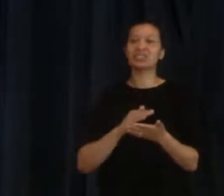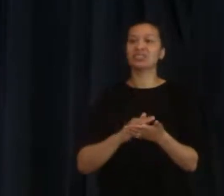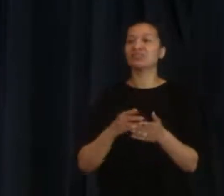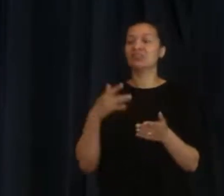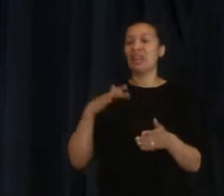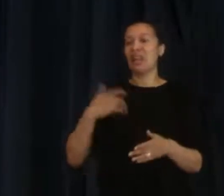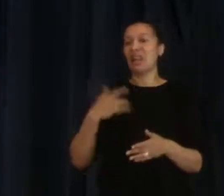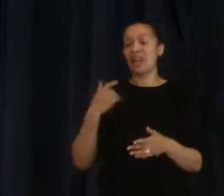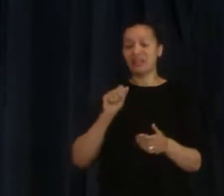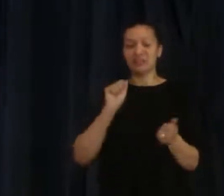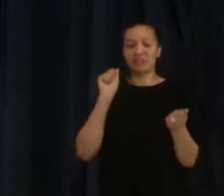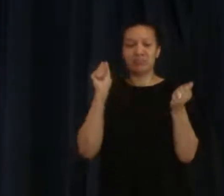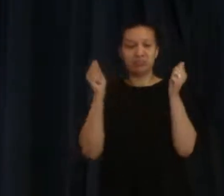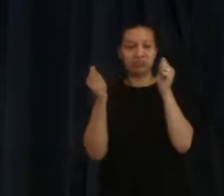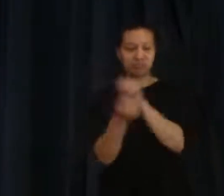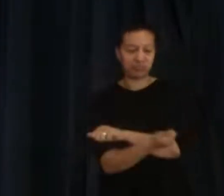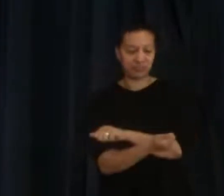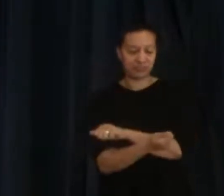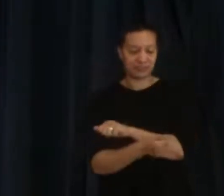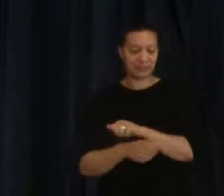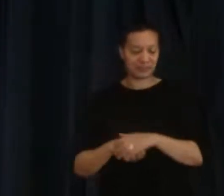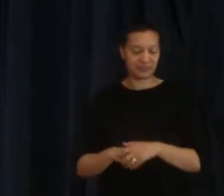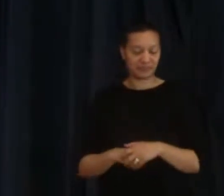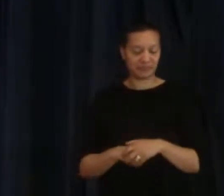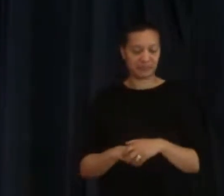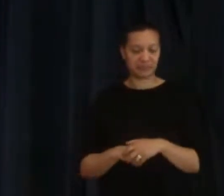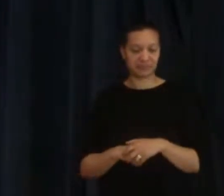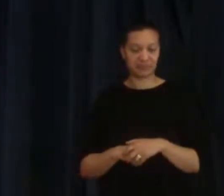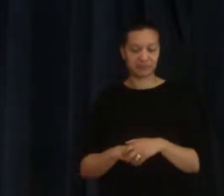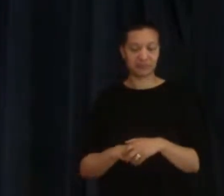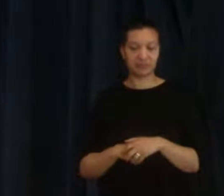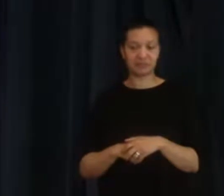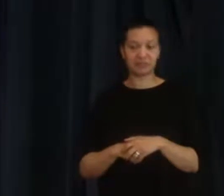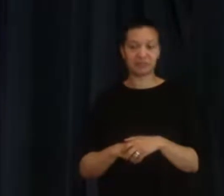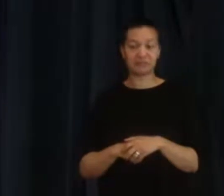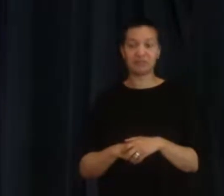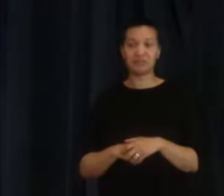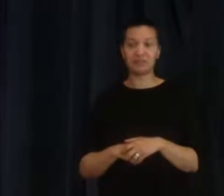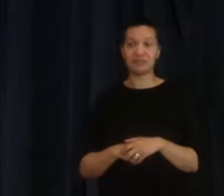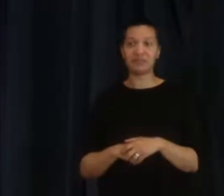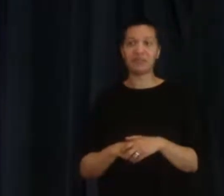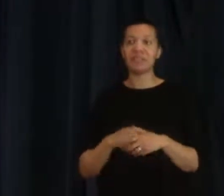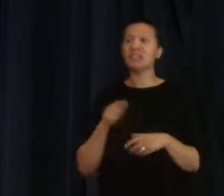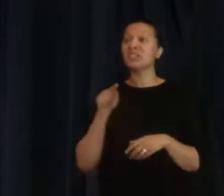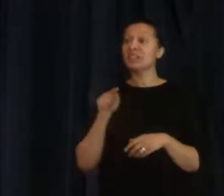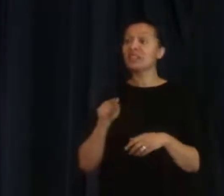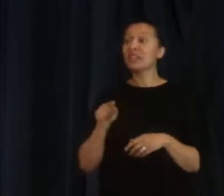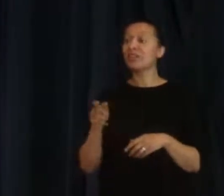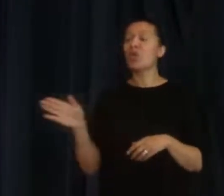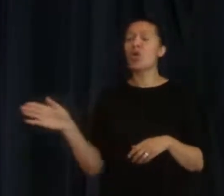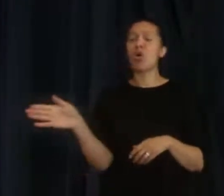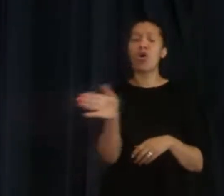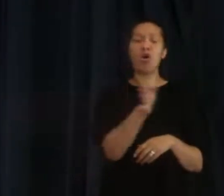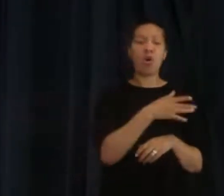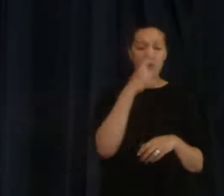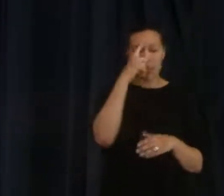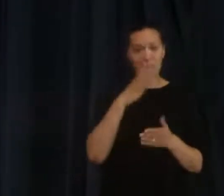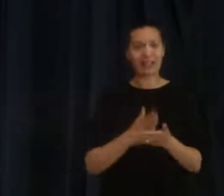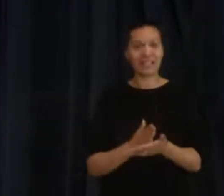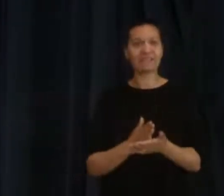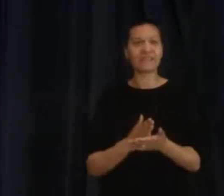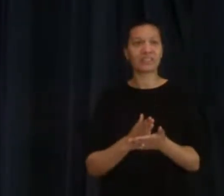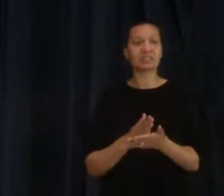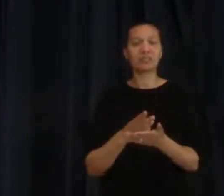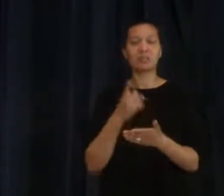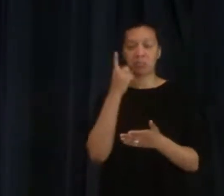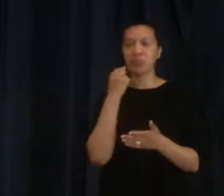transformed, being changed. And that happens, that is there for every believer. The